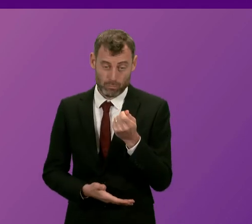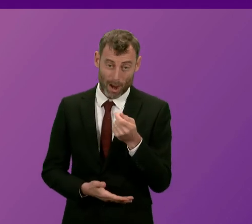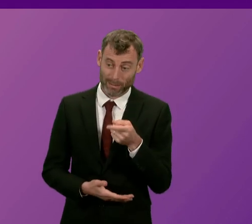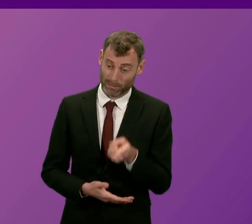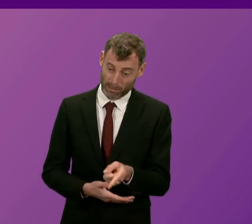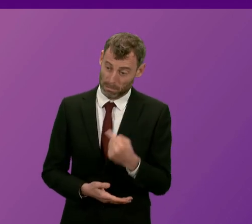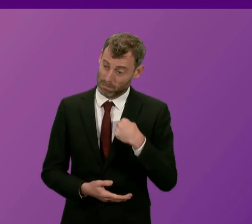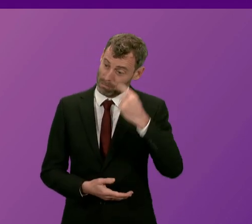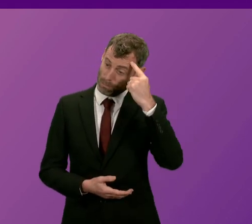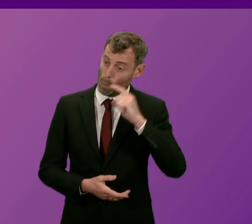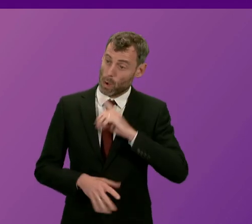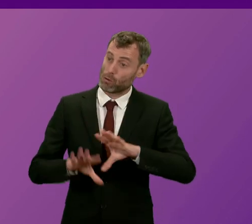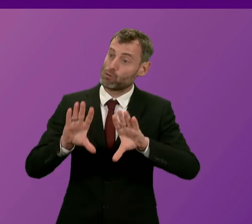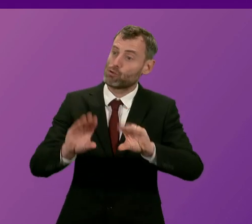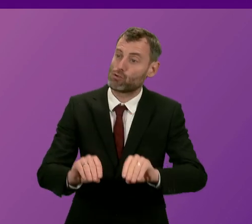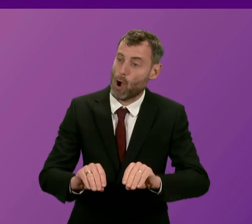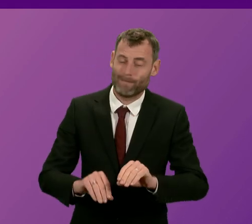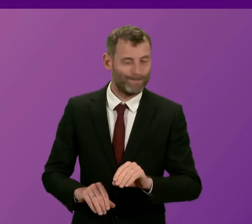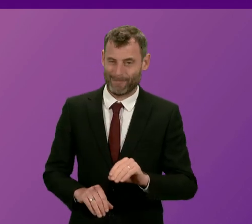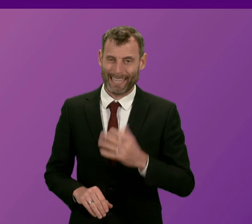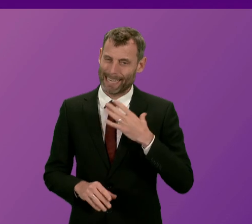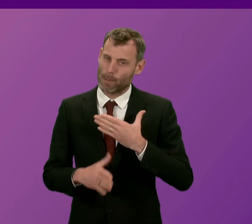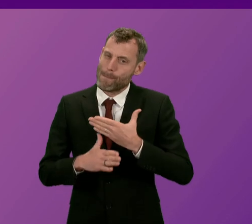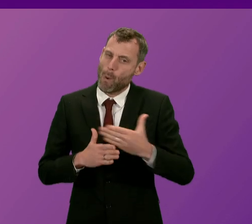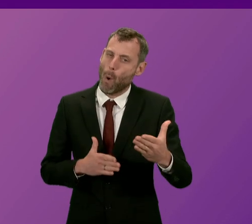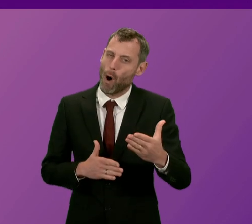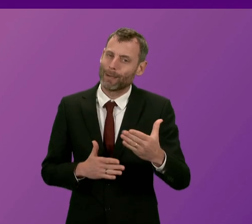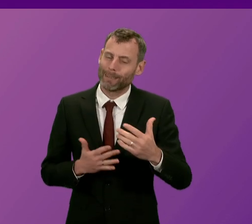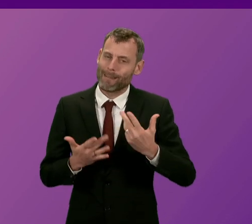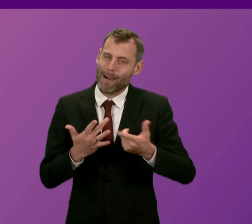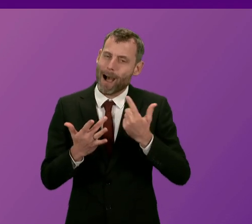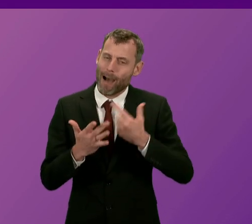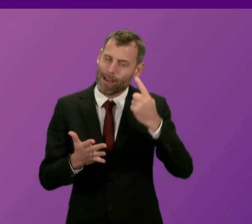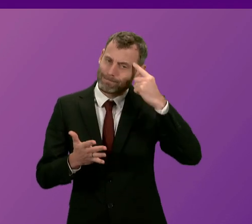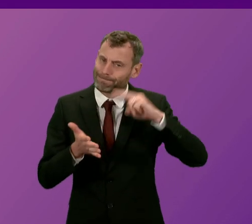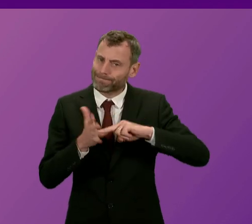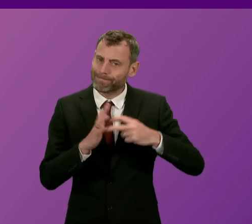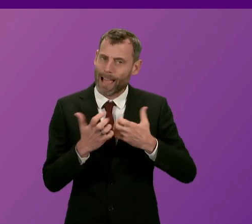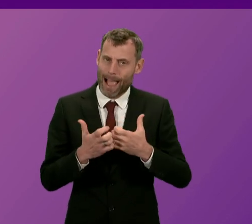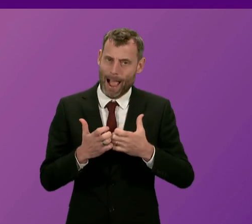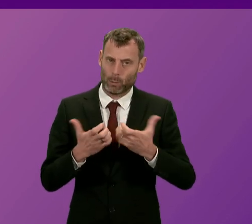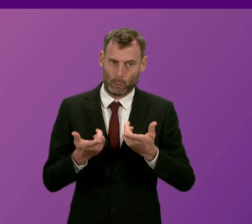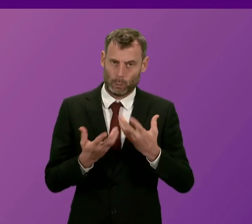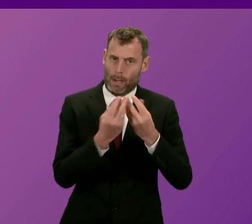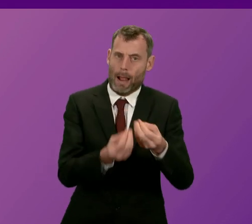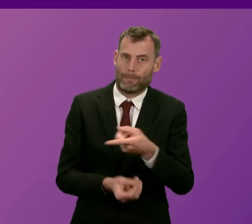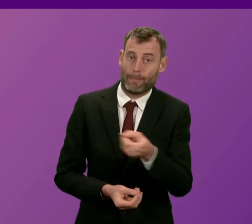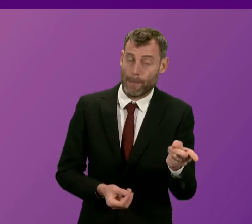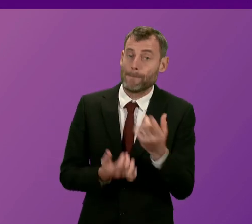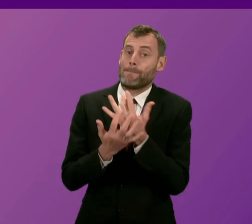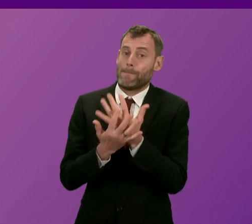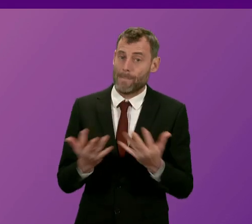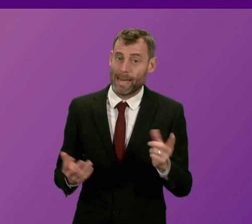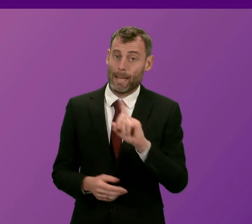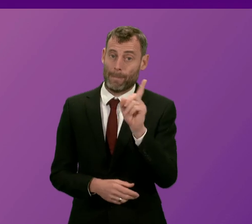agree that it's certainly not going to be a silver bullet. Presenting officer, many people caught in excessive drinking or addiction are